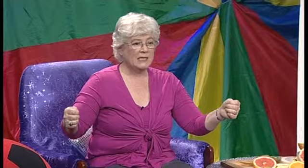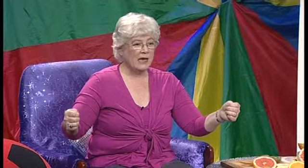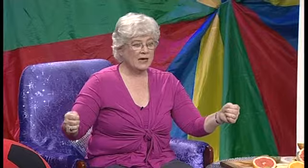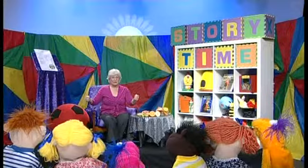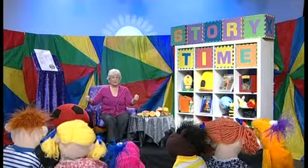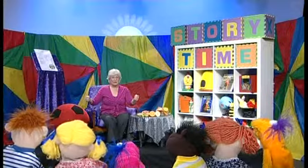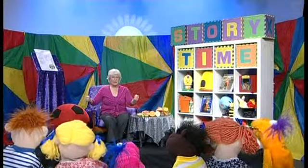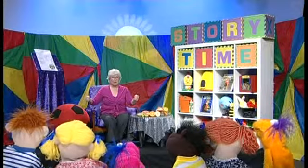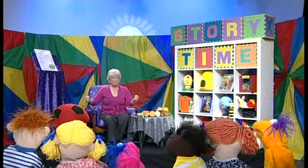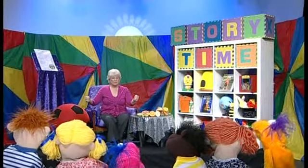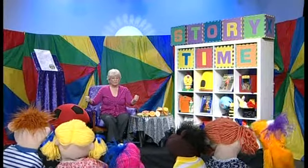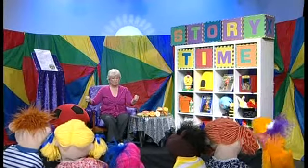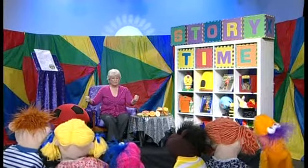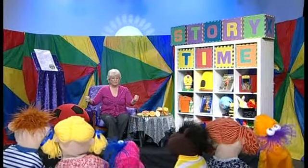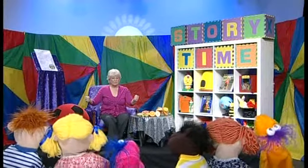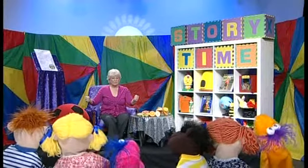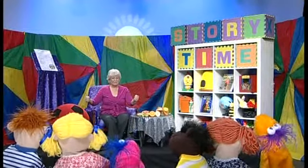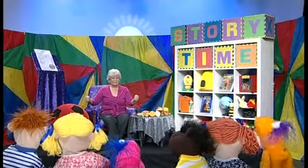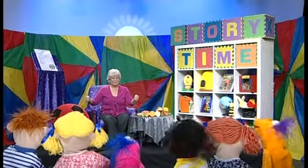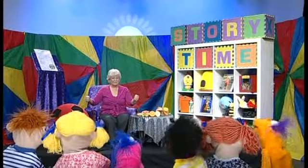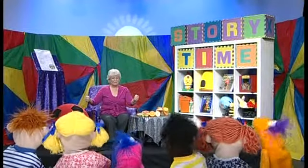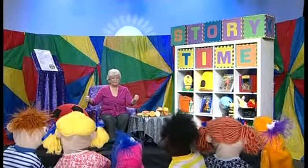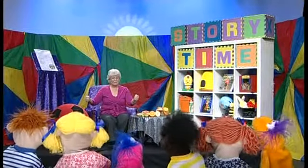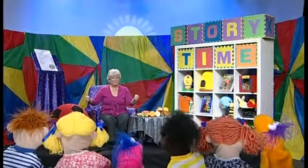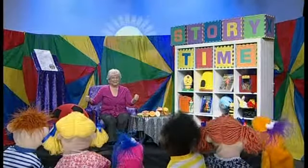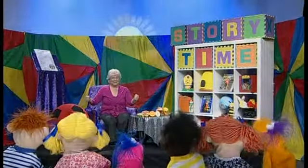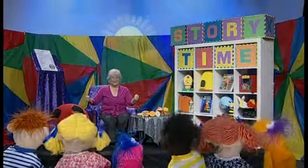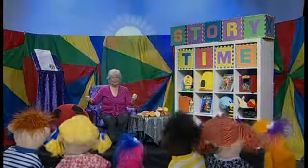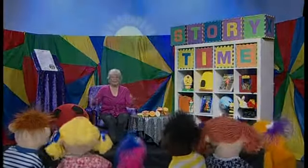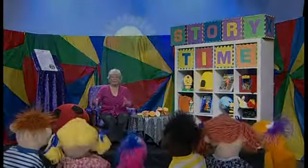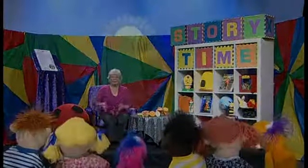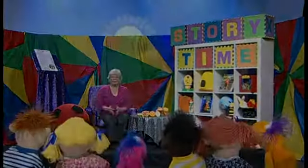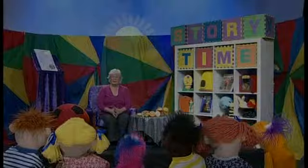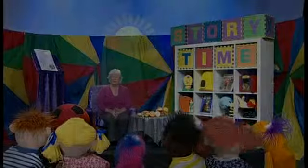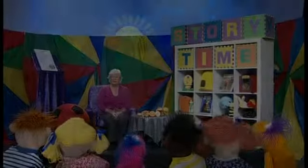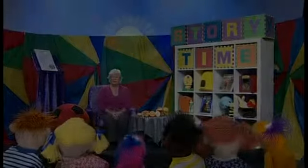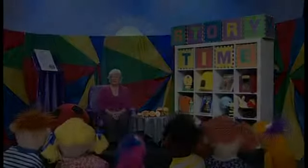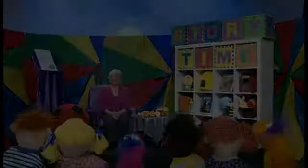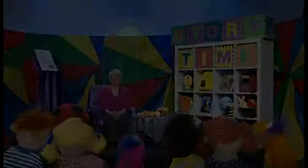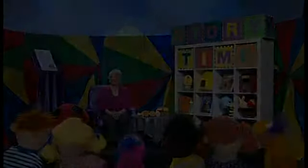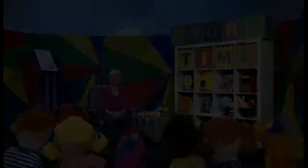the end of the story. Oh, that was a great story. I like the bit with the iPod.